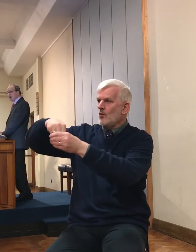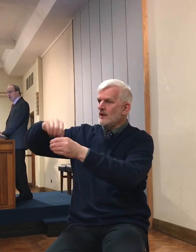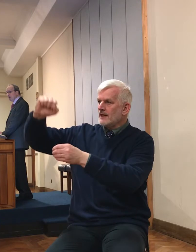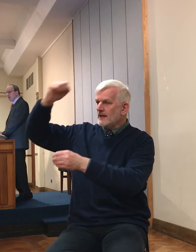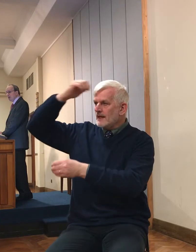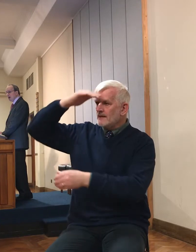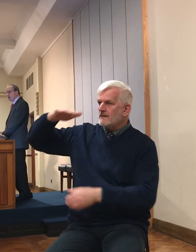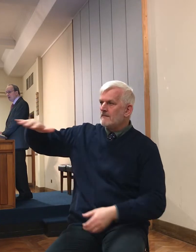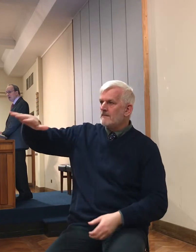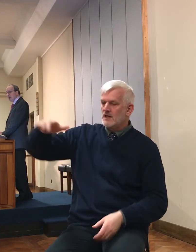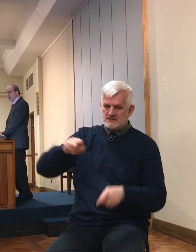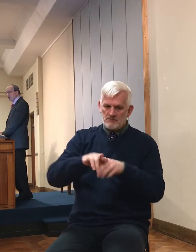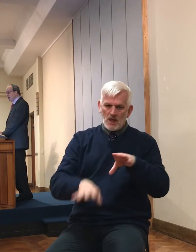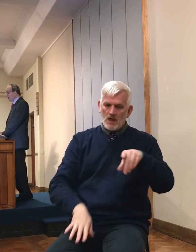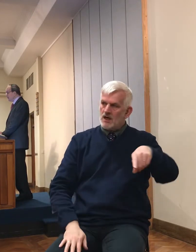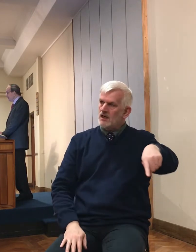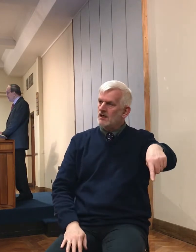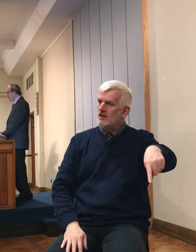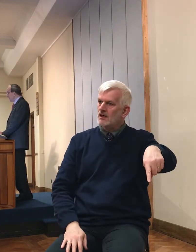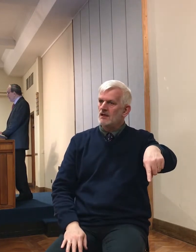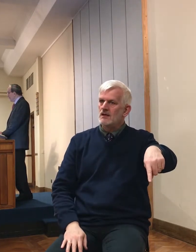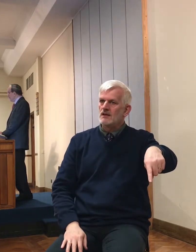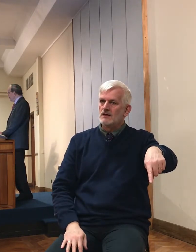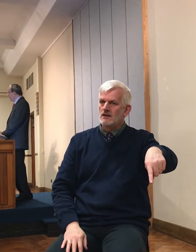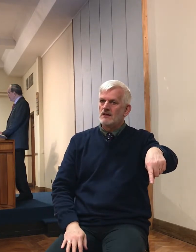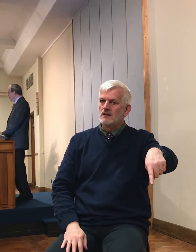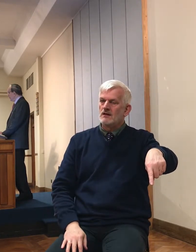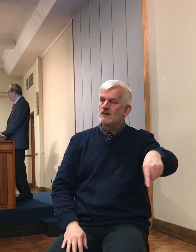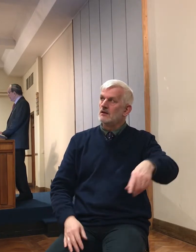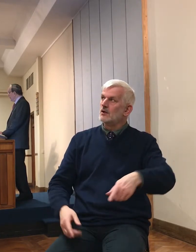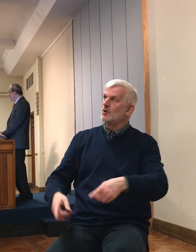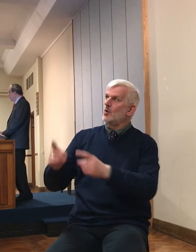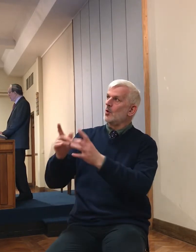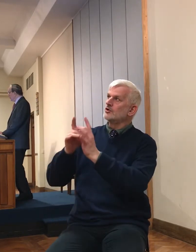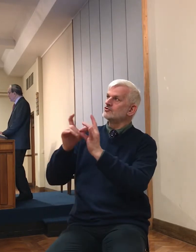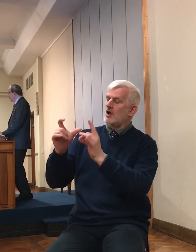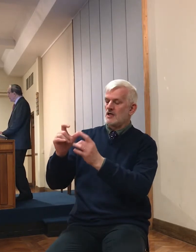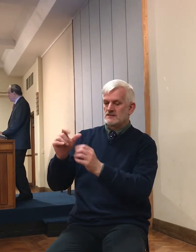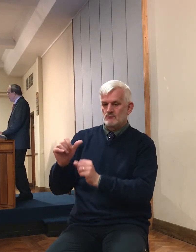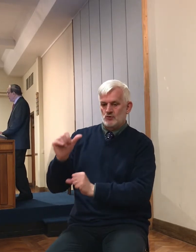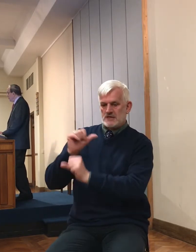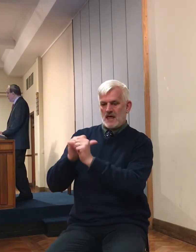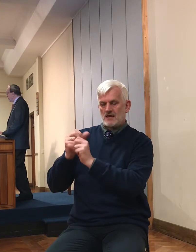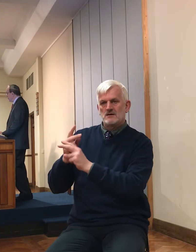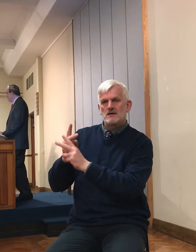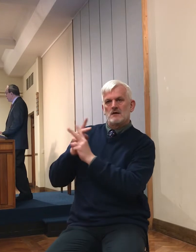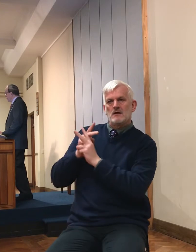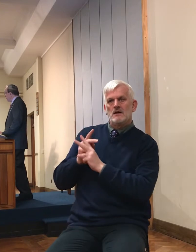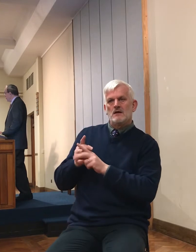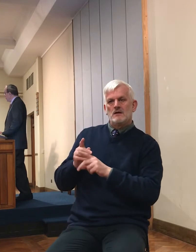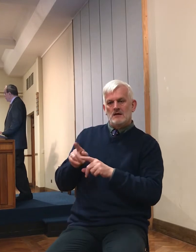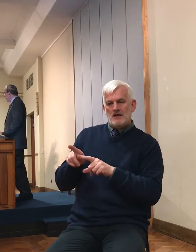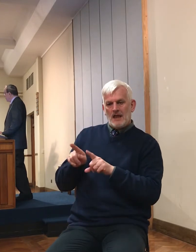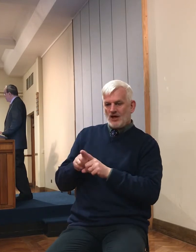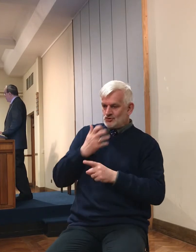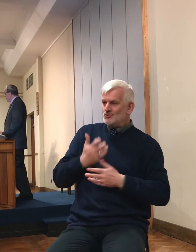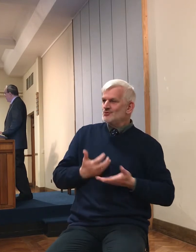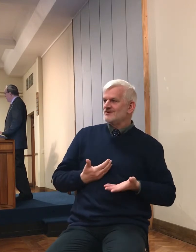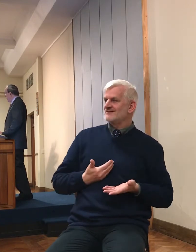our Saviour Christ, protects us and keeps us just as though we were saved Jews.